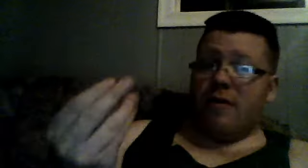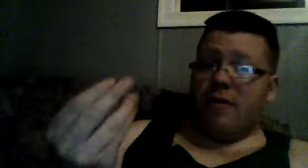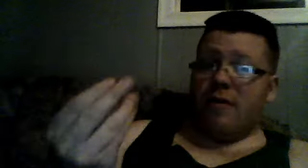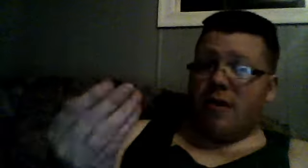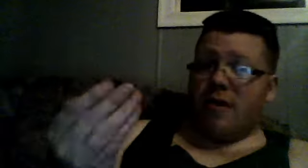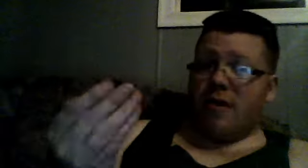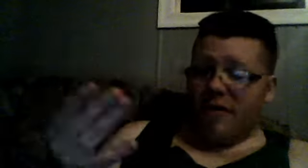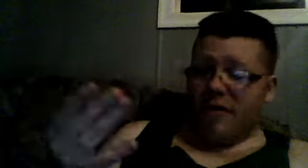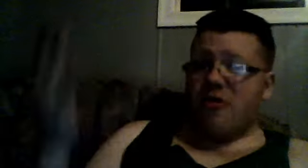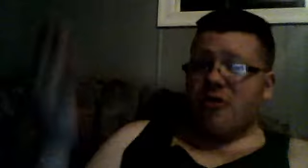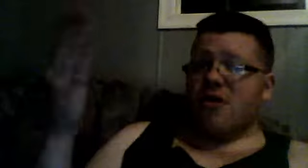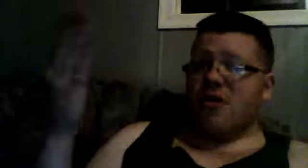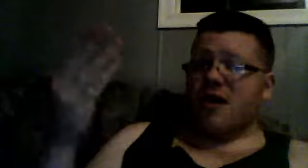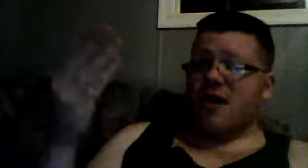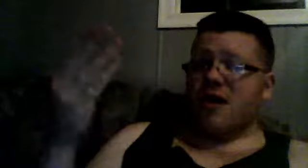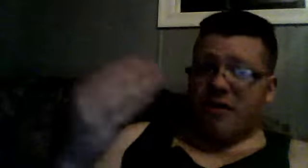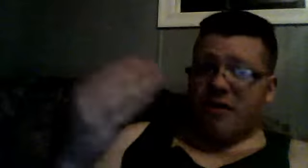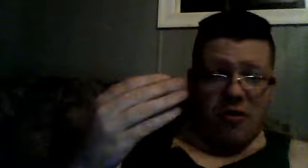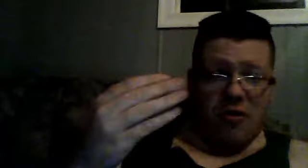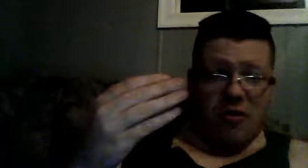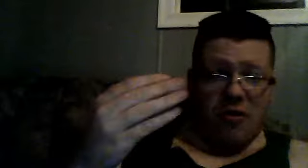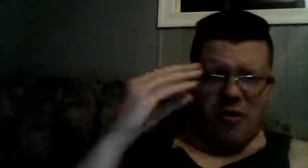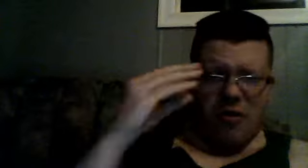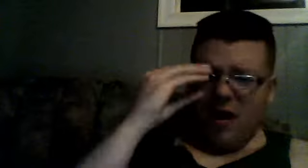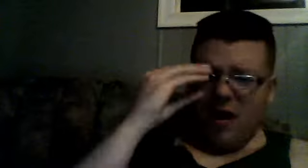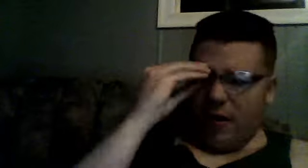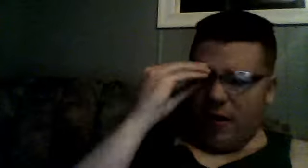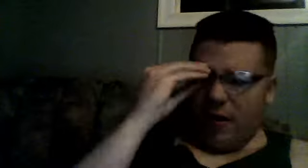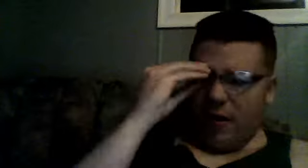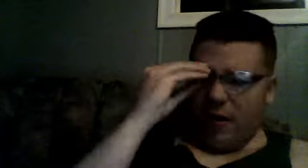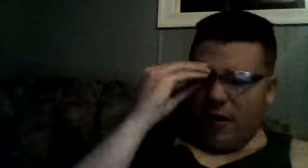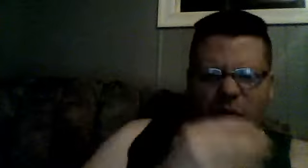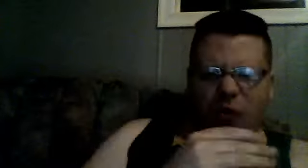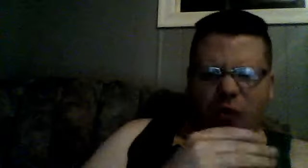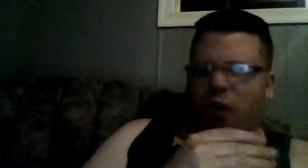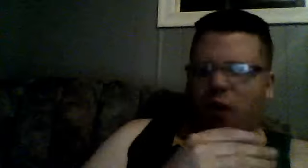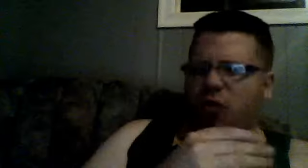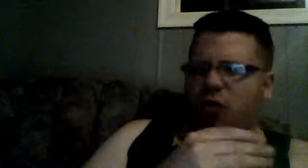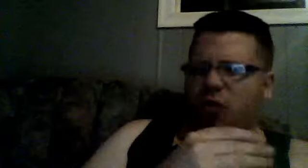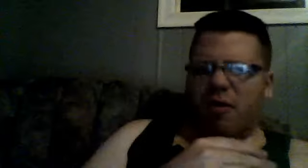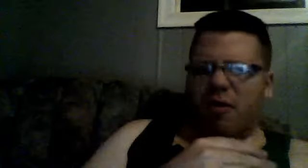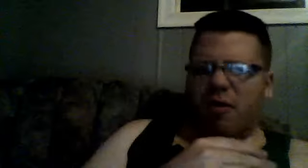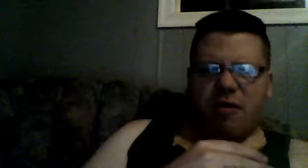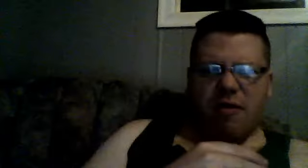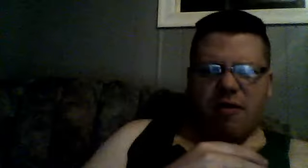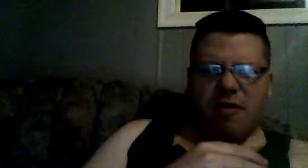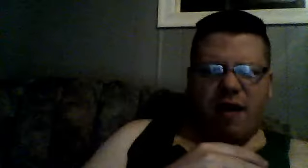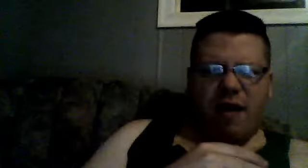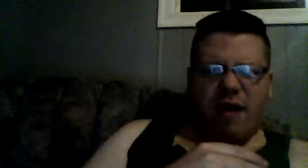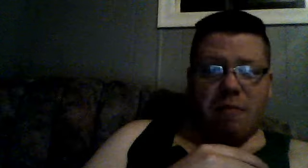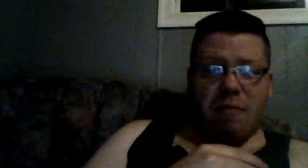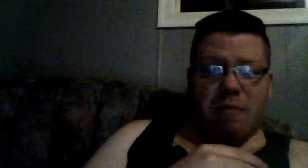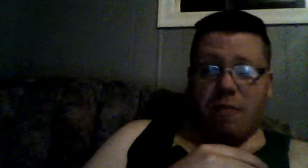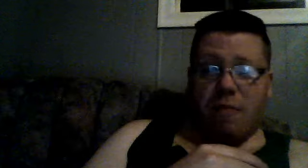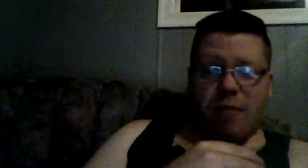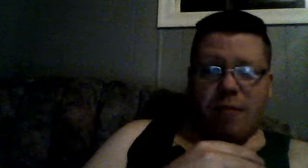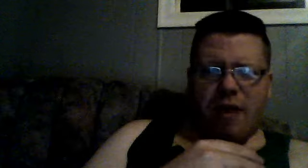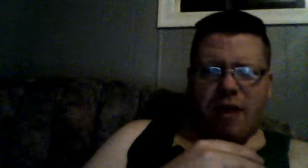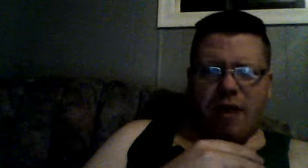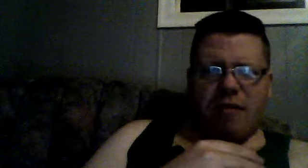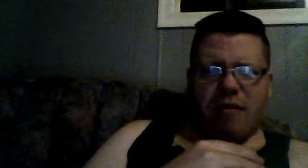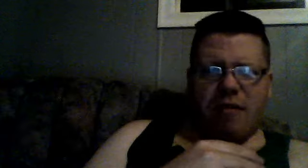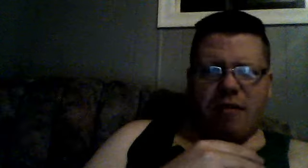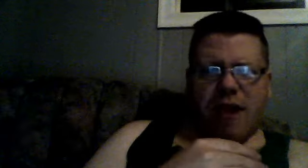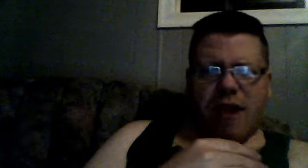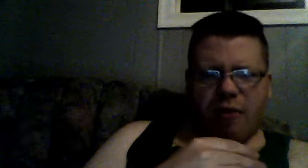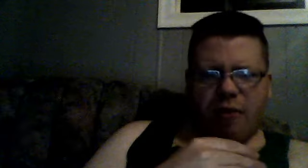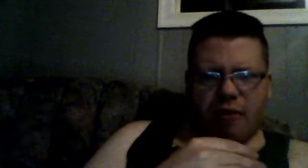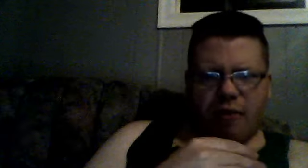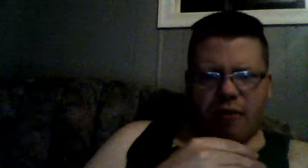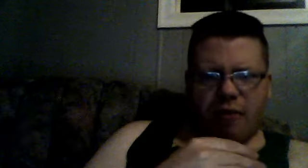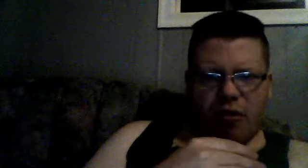the Toxic Avenger God cartoon, Sally, both, all three of those cartoons, lasted about, maybe, less than 20 episodes, mind you,